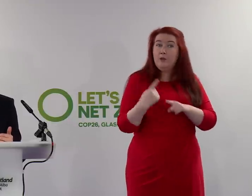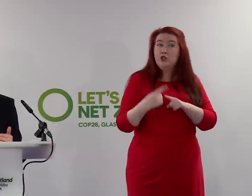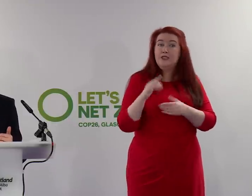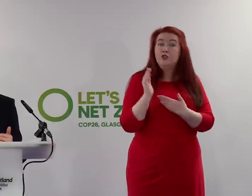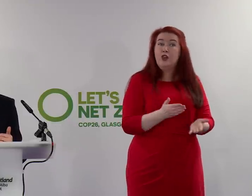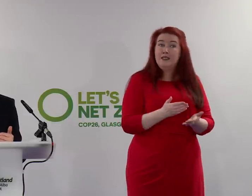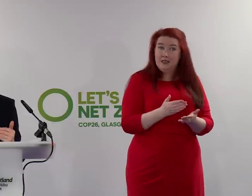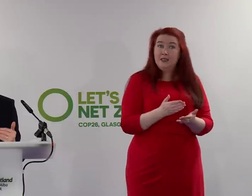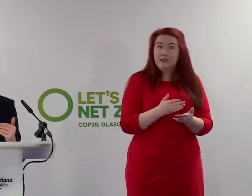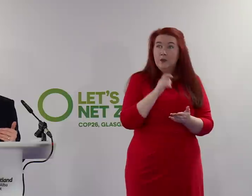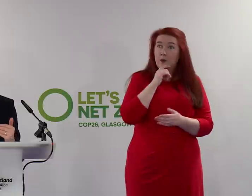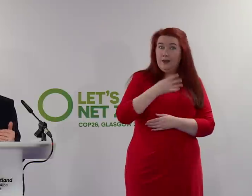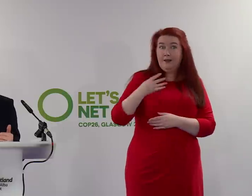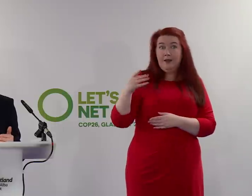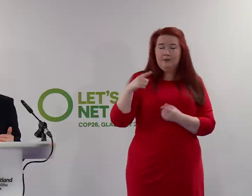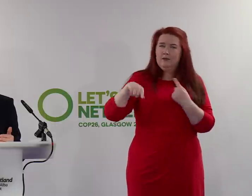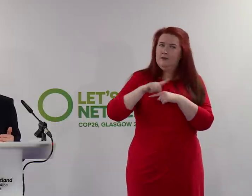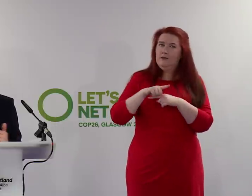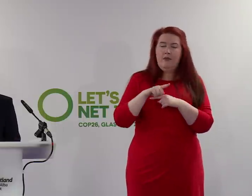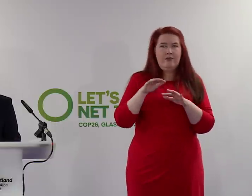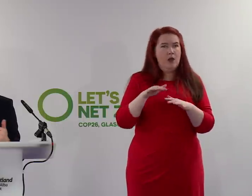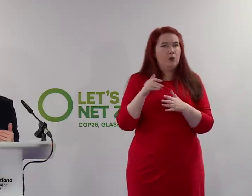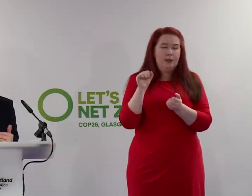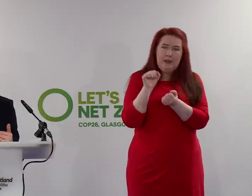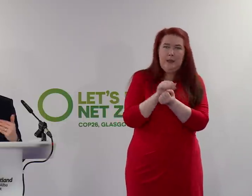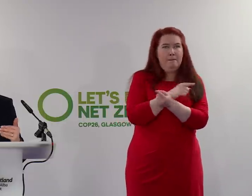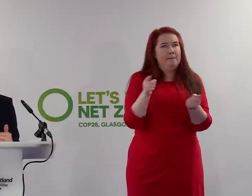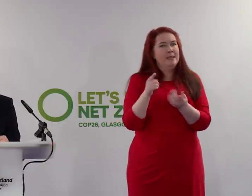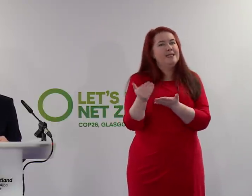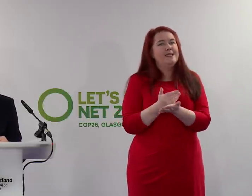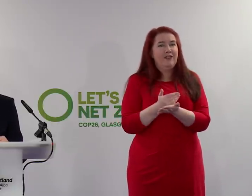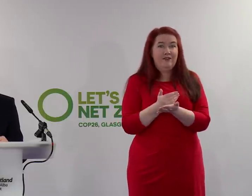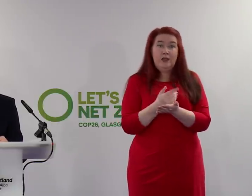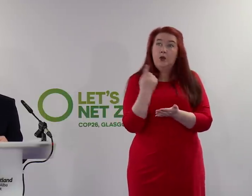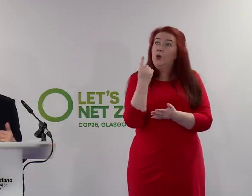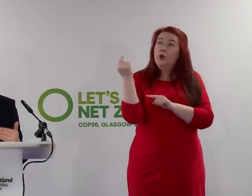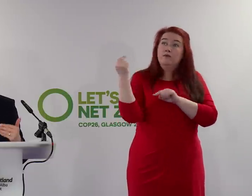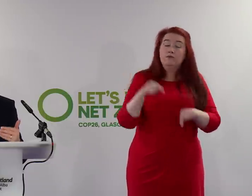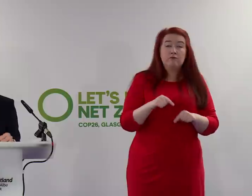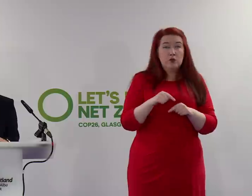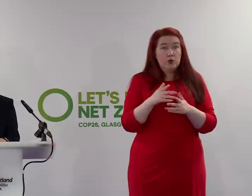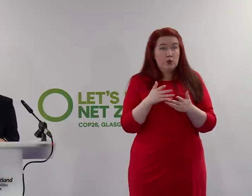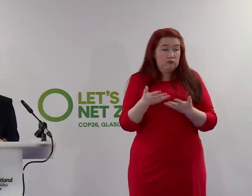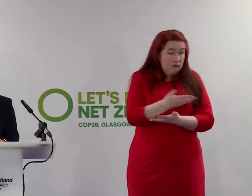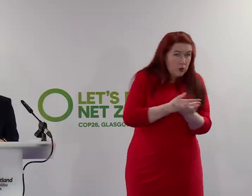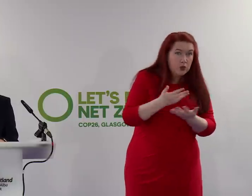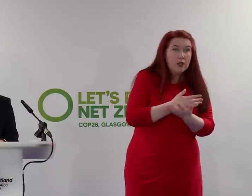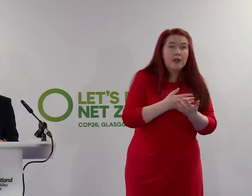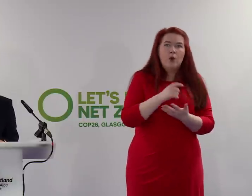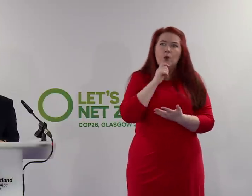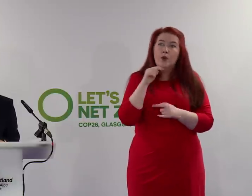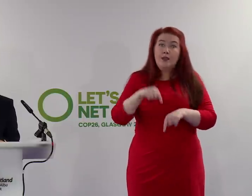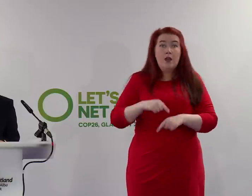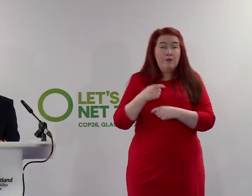are there to keep everyone safe. That includes those who are here to negotiate and those who are here to